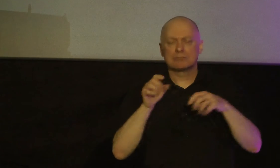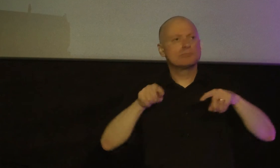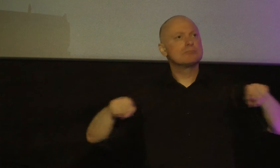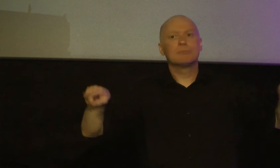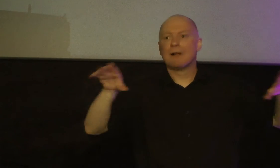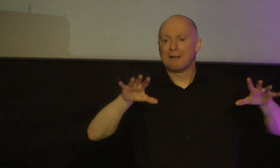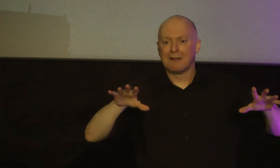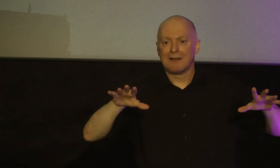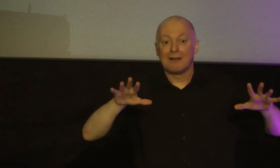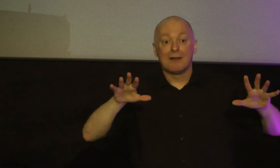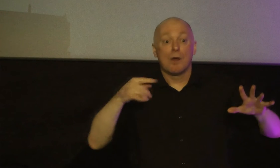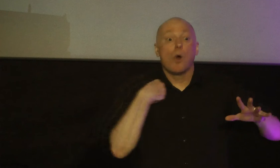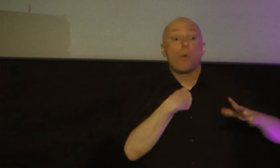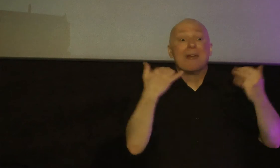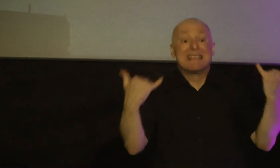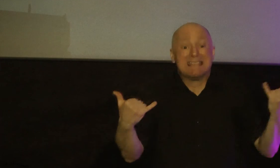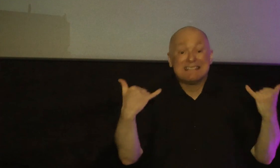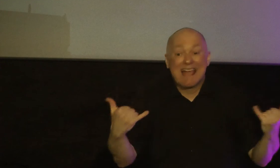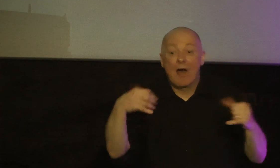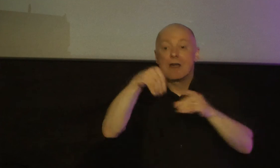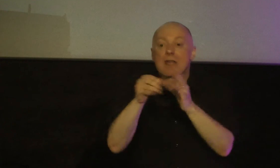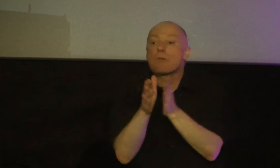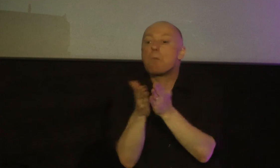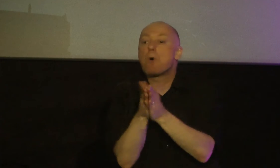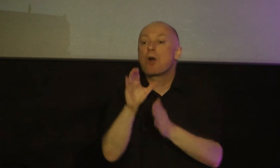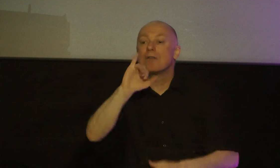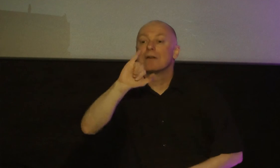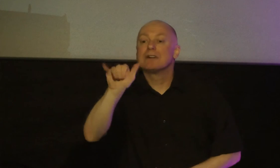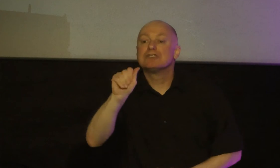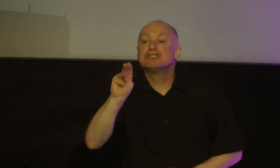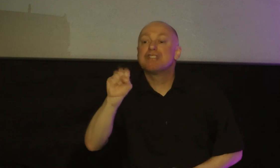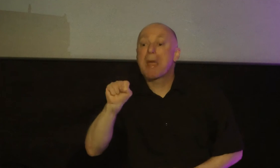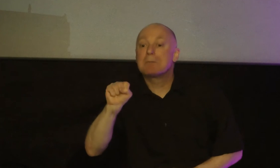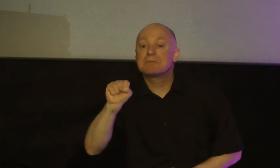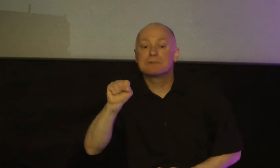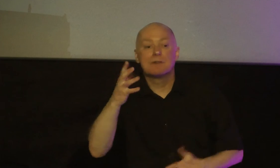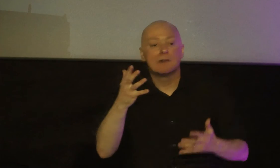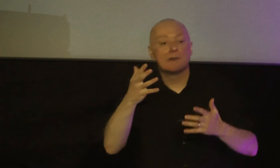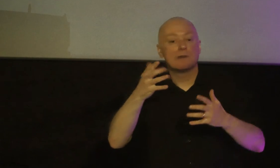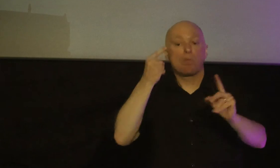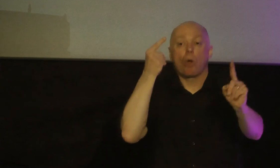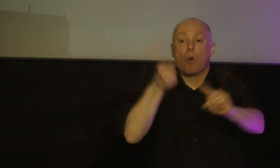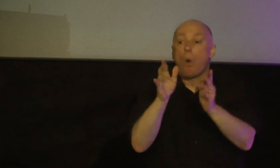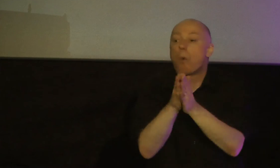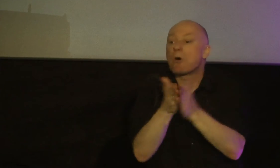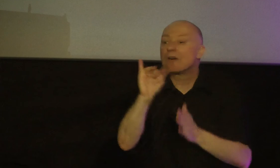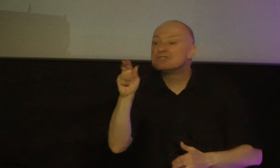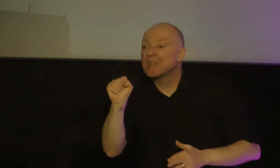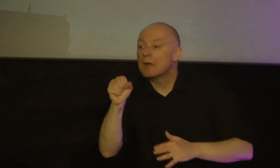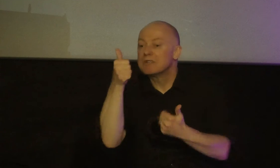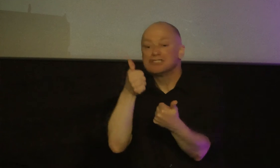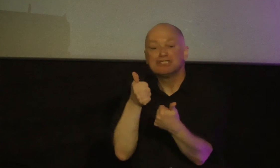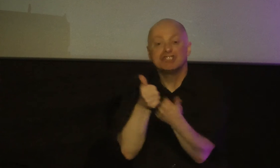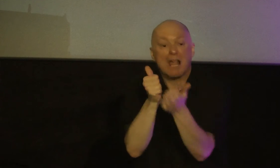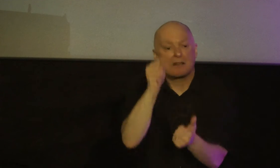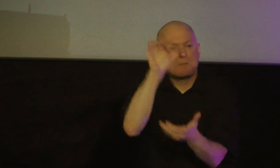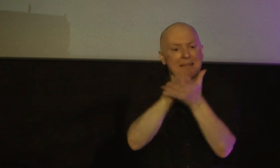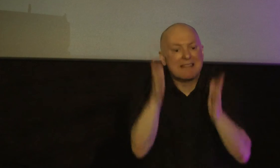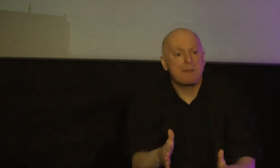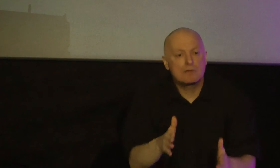the series we're in in the book of james the whole thrust of the book of james is to challenge believers to prove